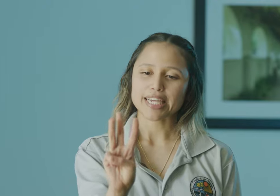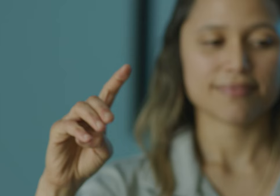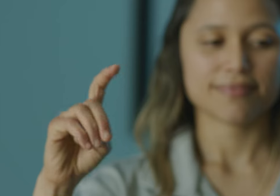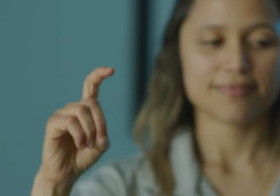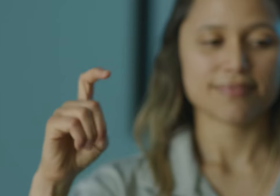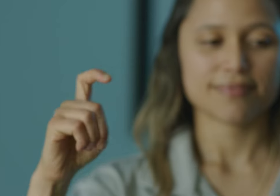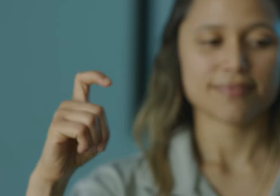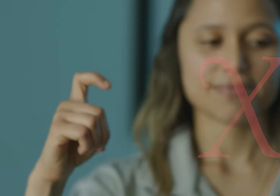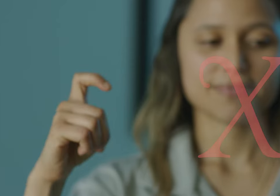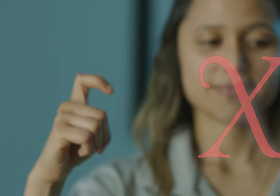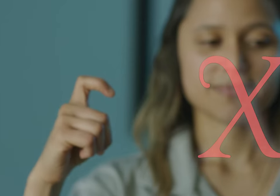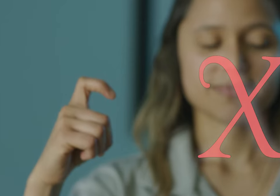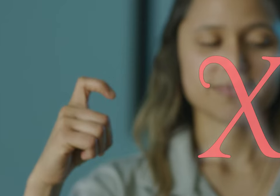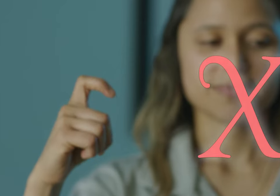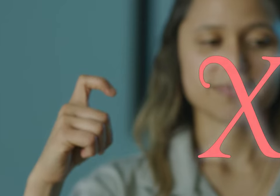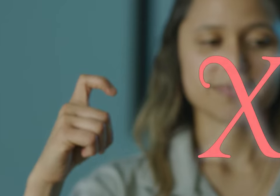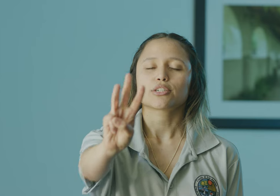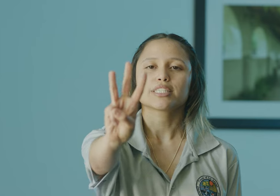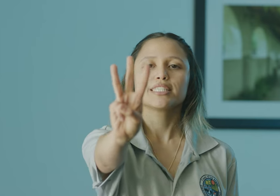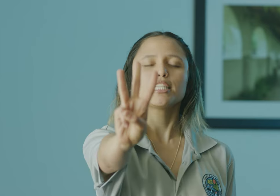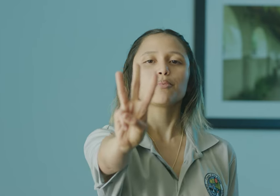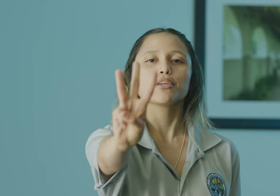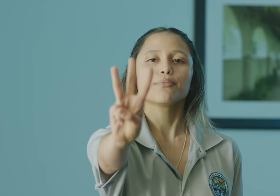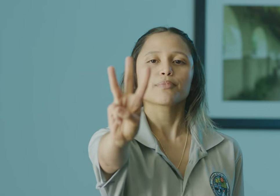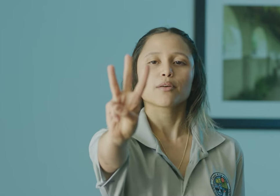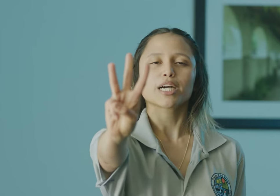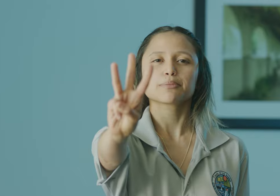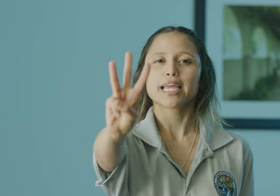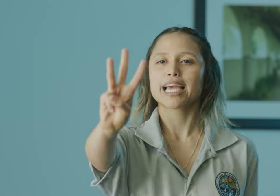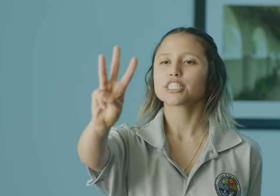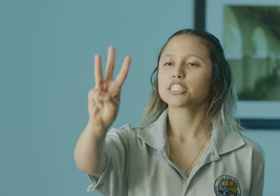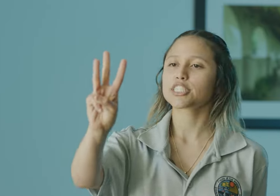again. For X. X. So this is W. Watch my hand gesture.